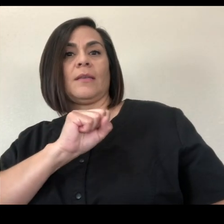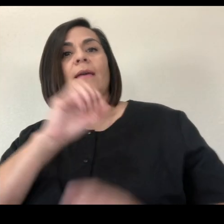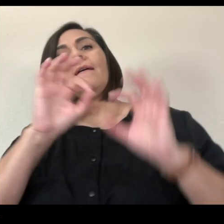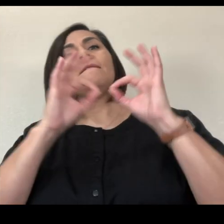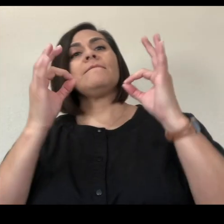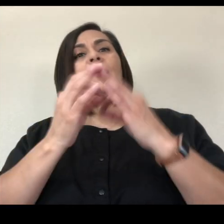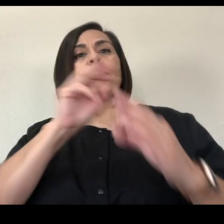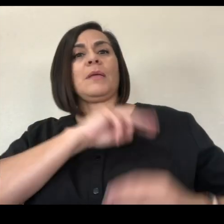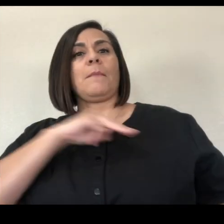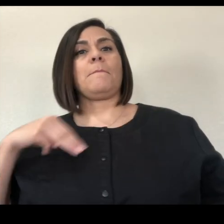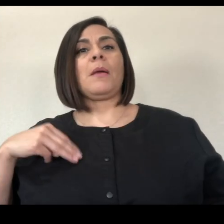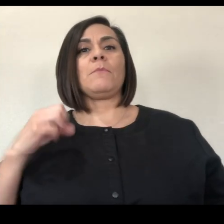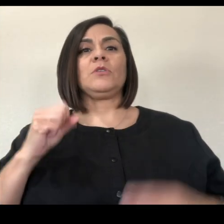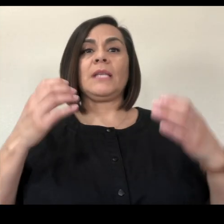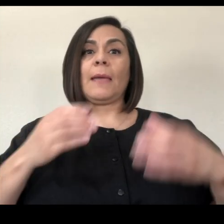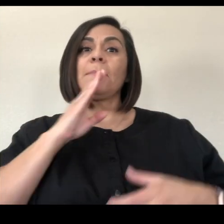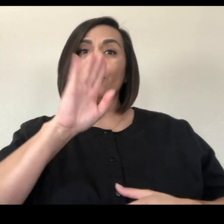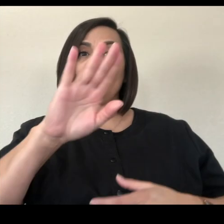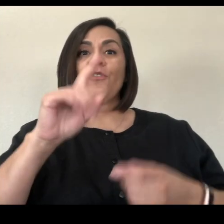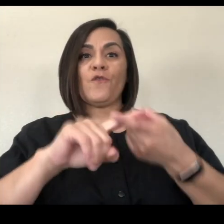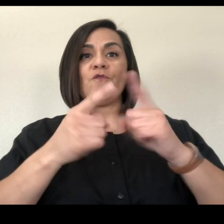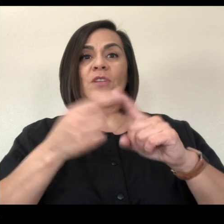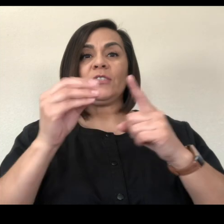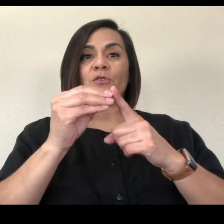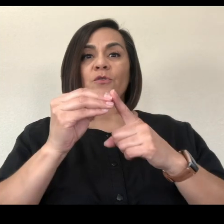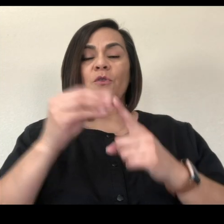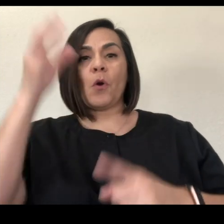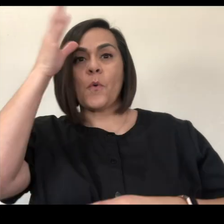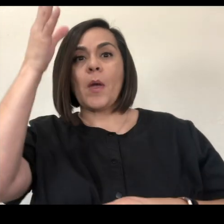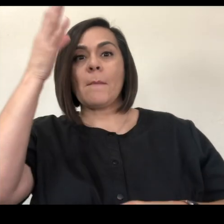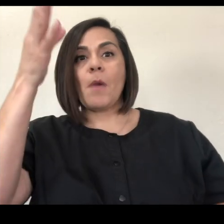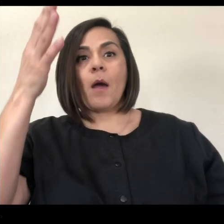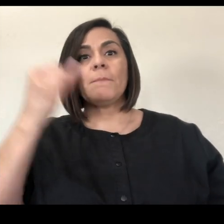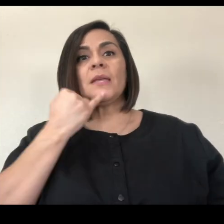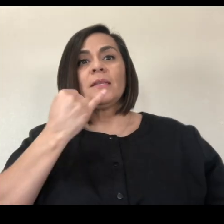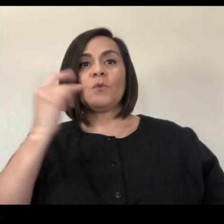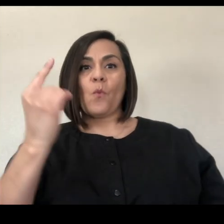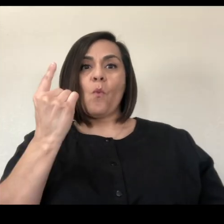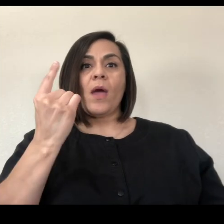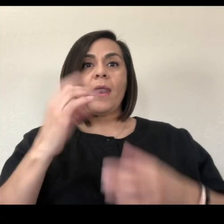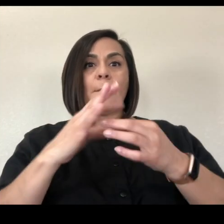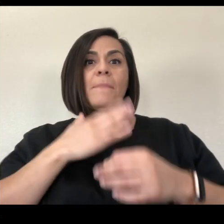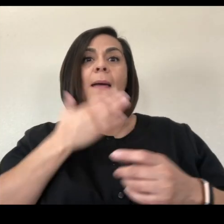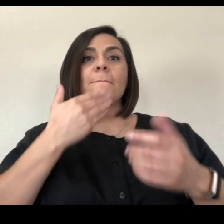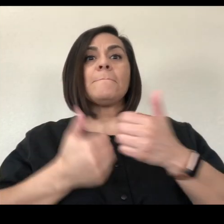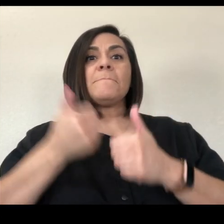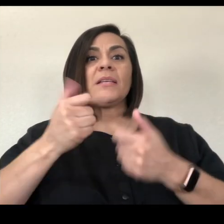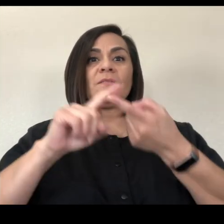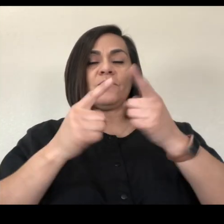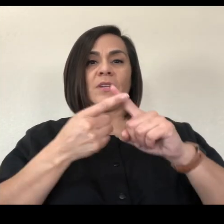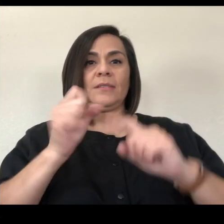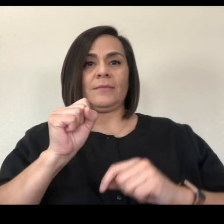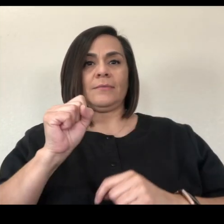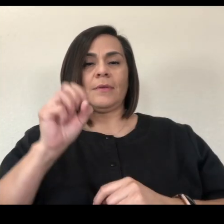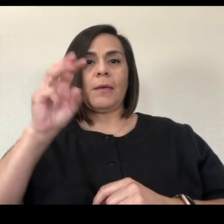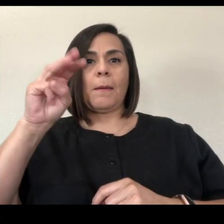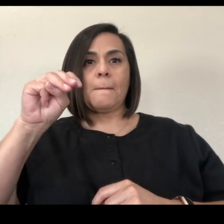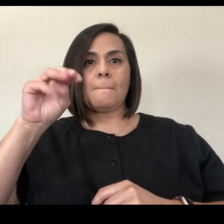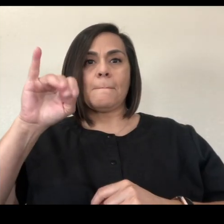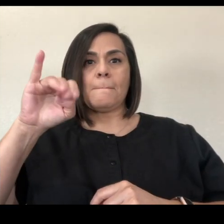friends, too. Grandpup is one of my best friends. Mia is my sister, and she's my friend,